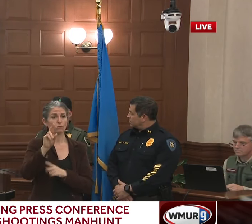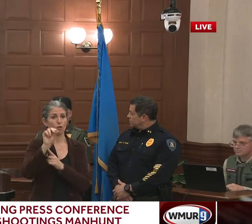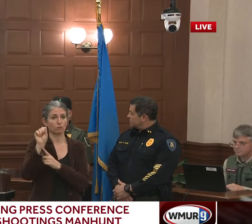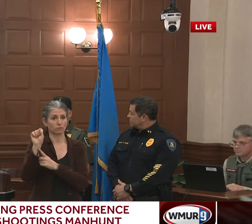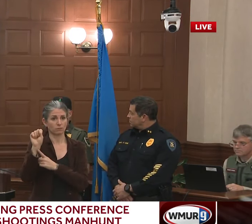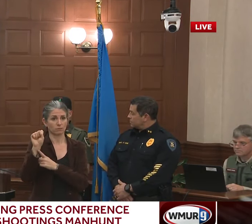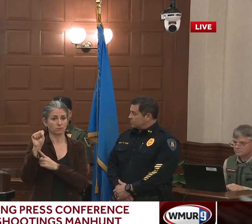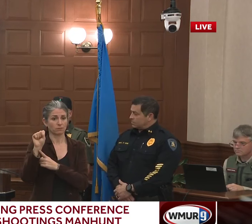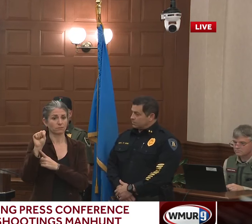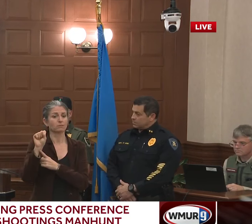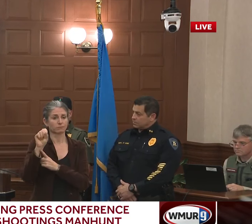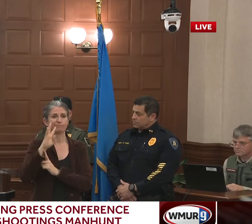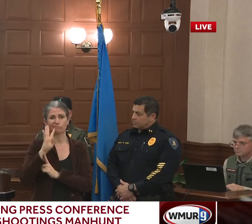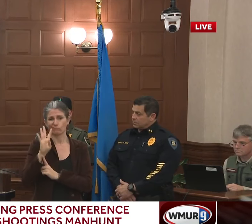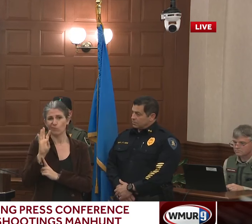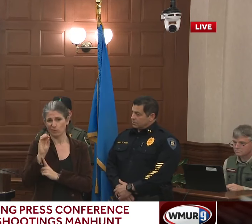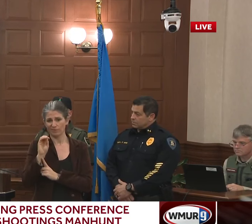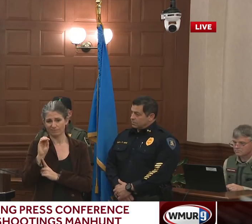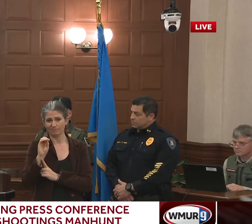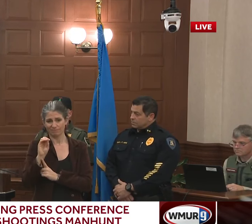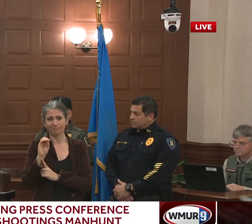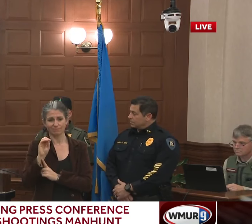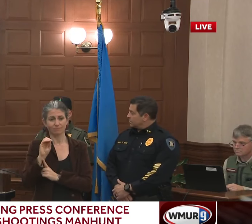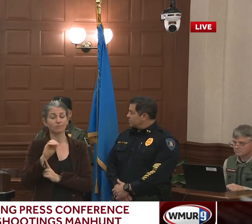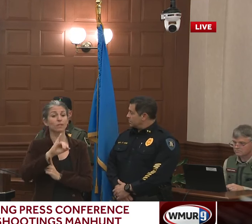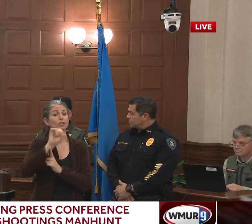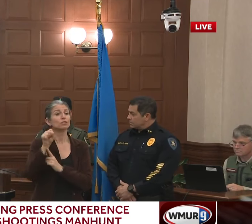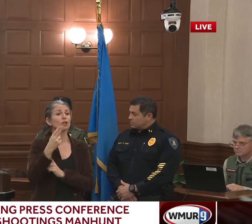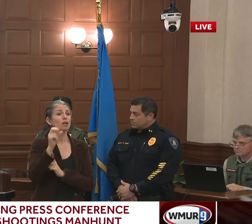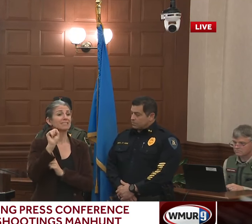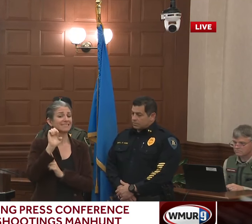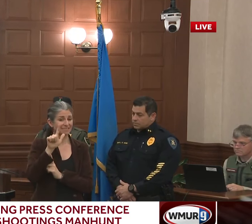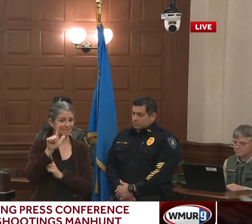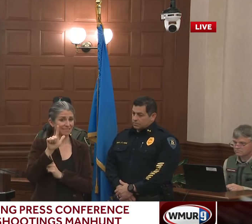Joshua A. Seal, 36 years of age.